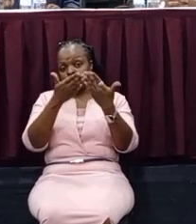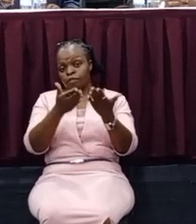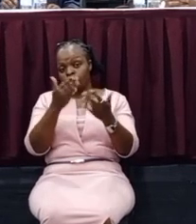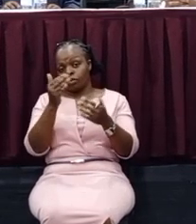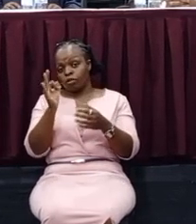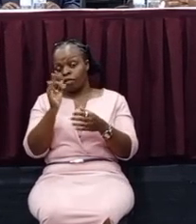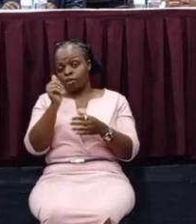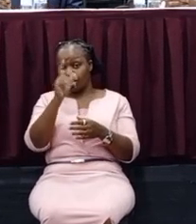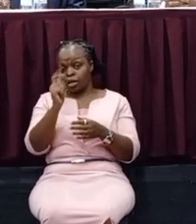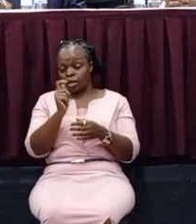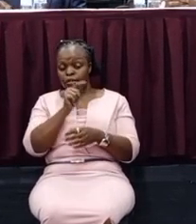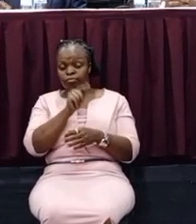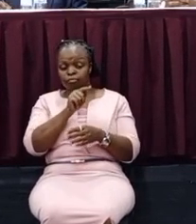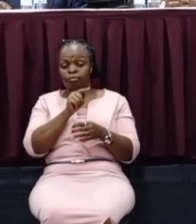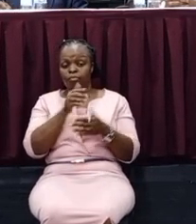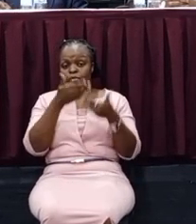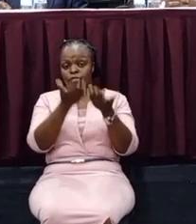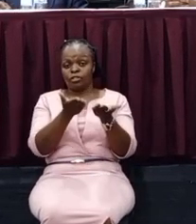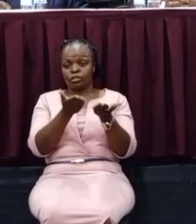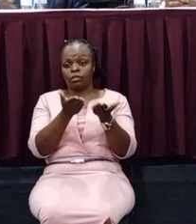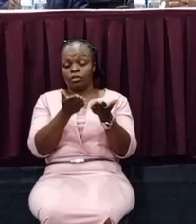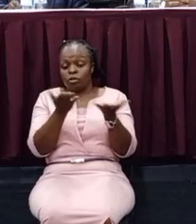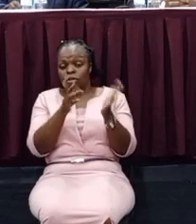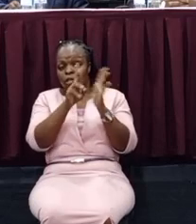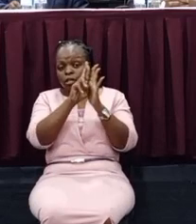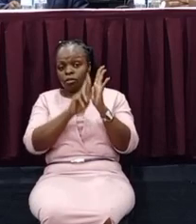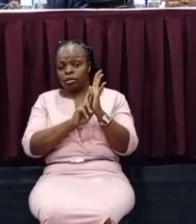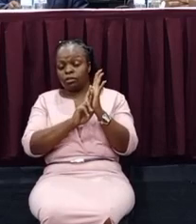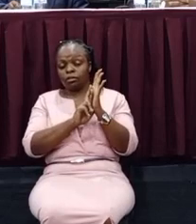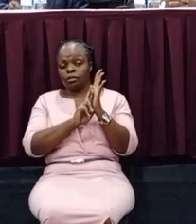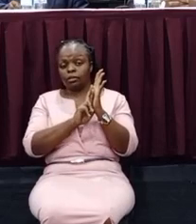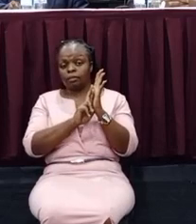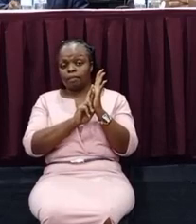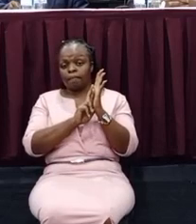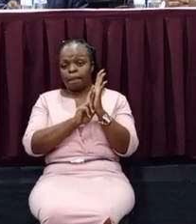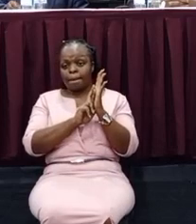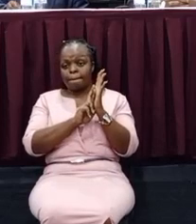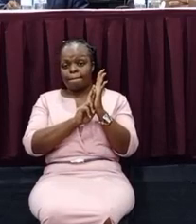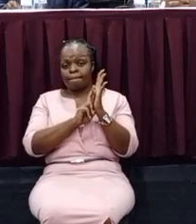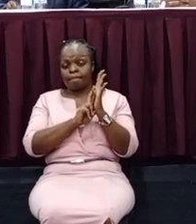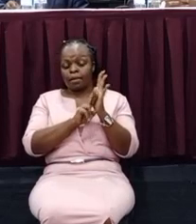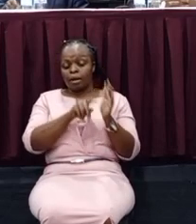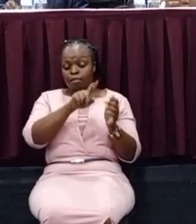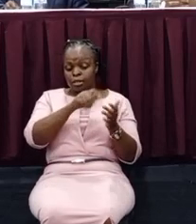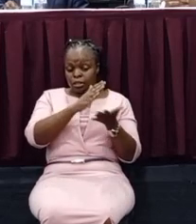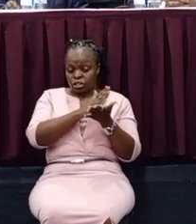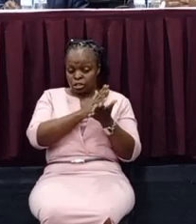Those provisions or those regulations, we have to share them with you so